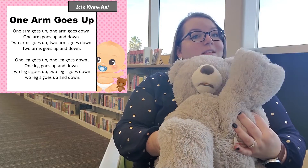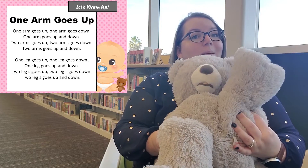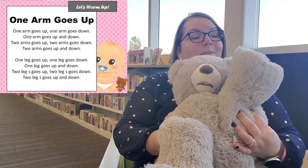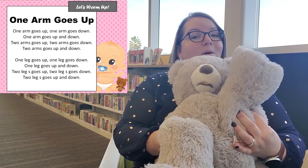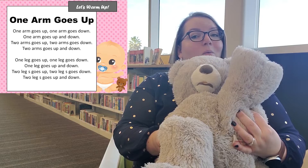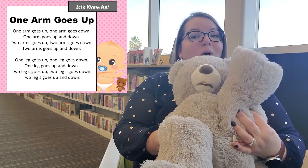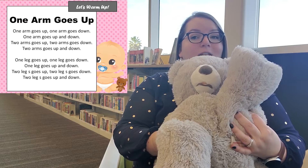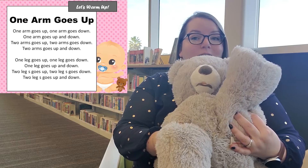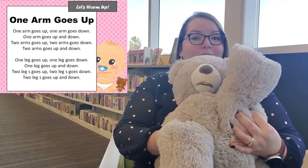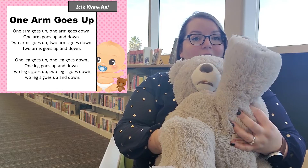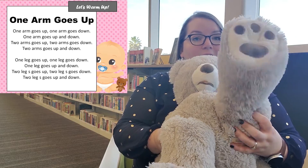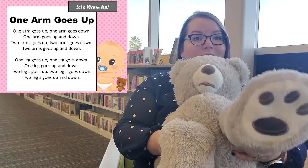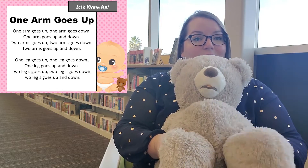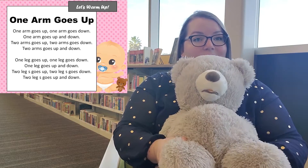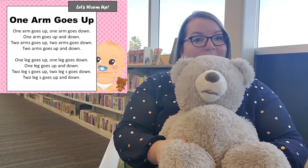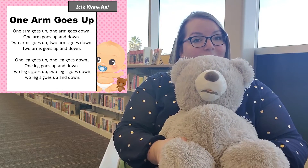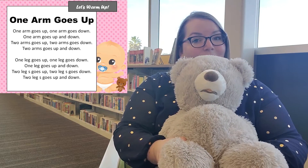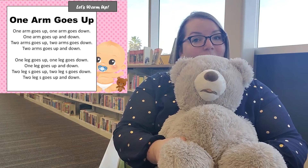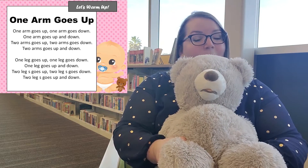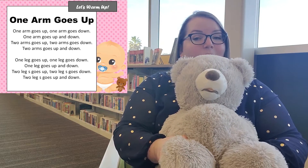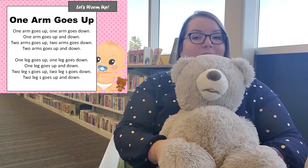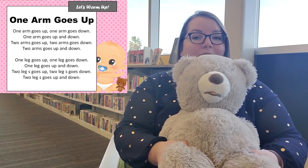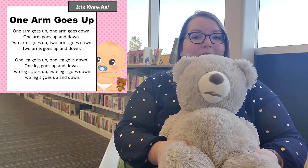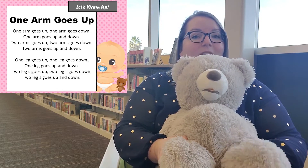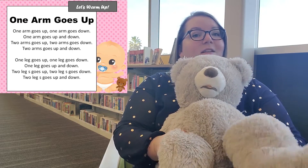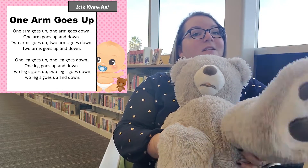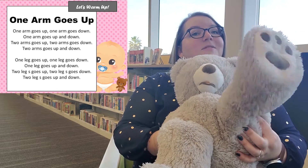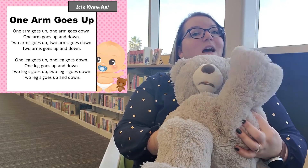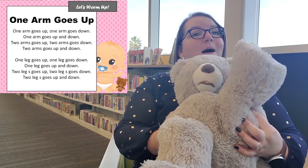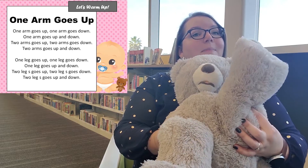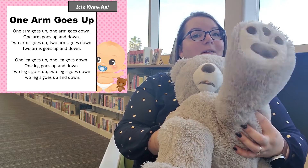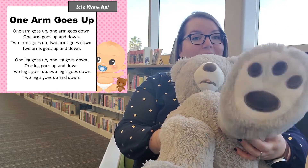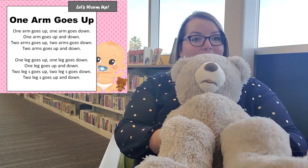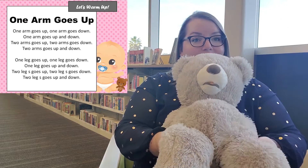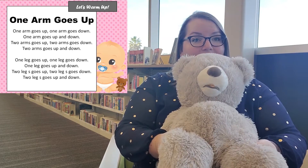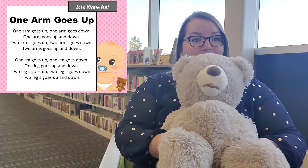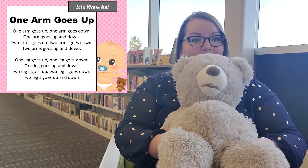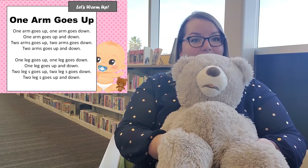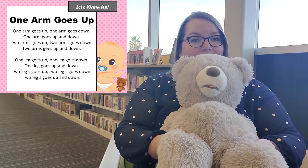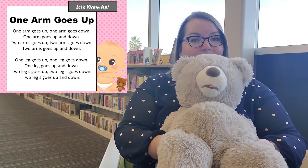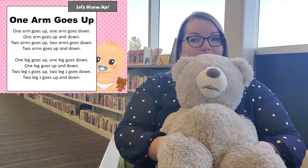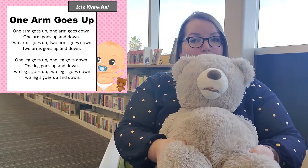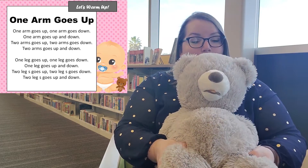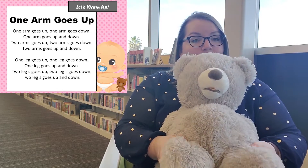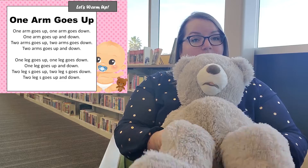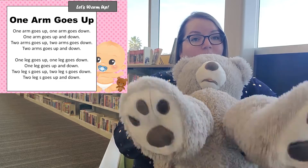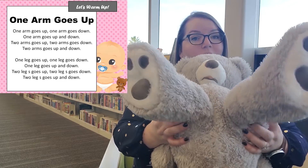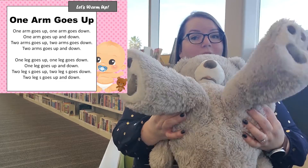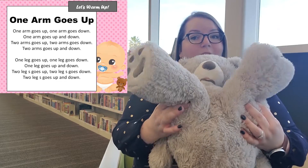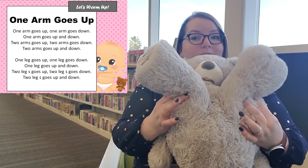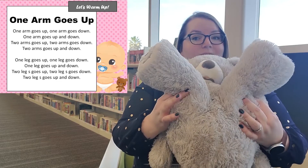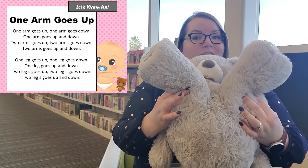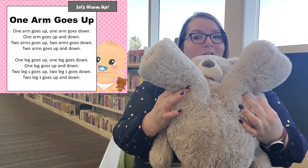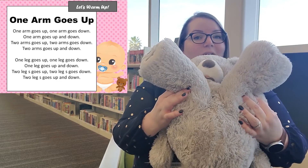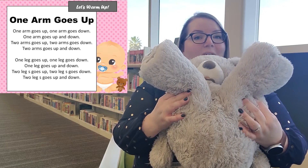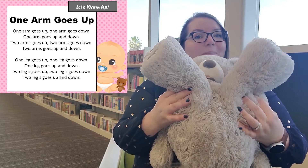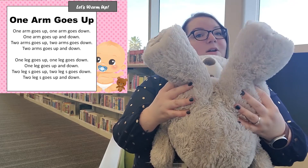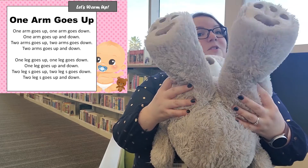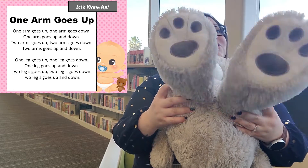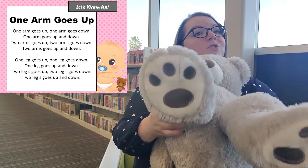up one leg goes down one leg goes up and down two legs go up two